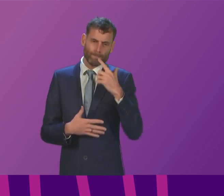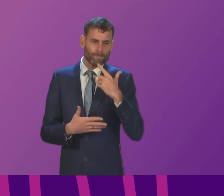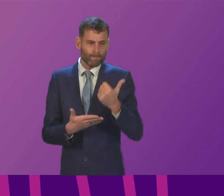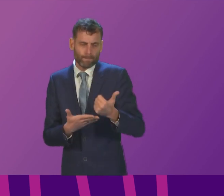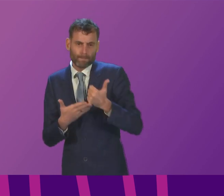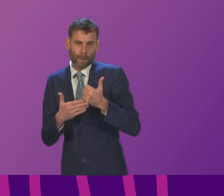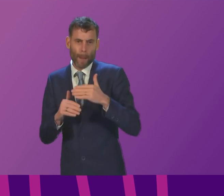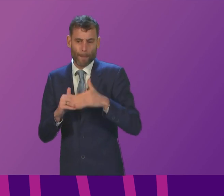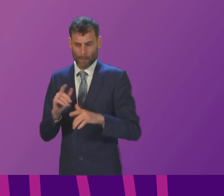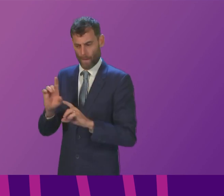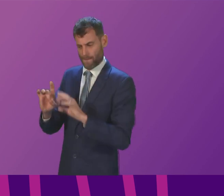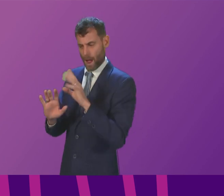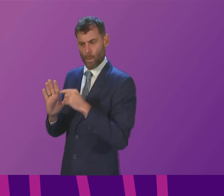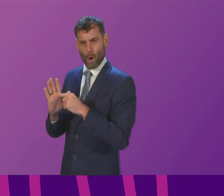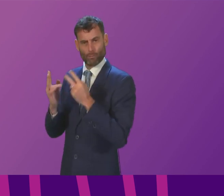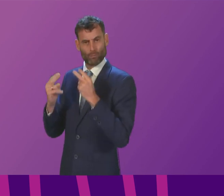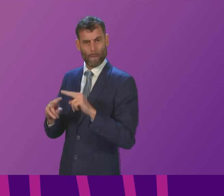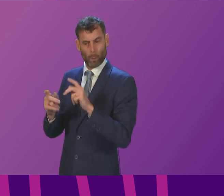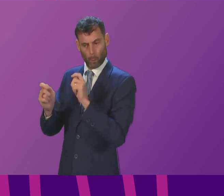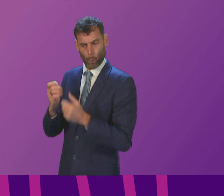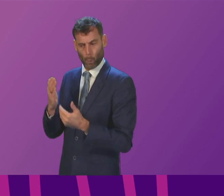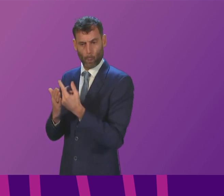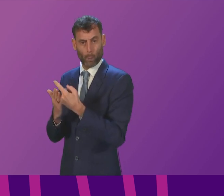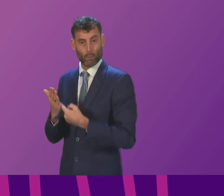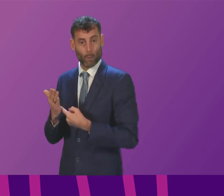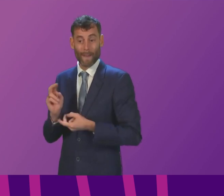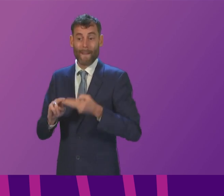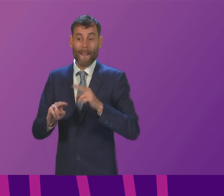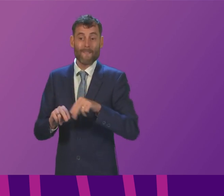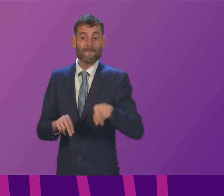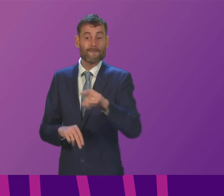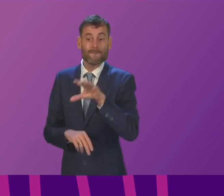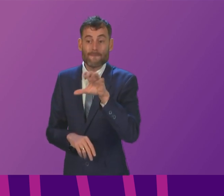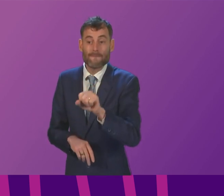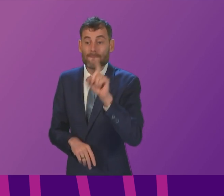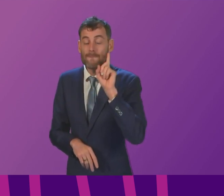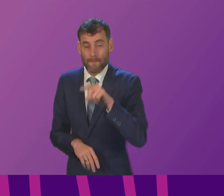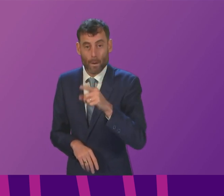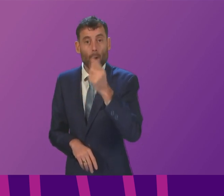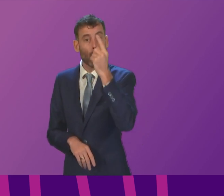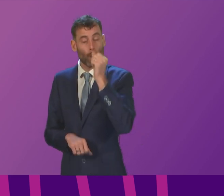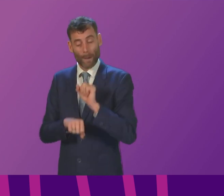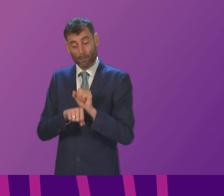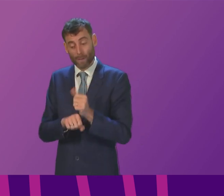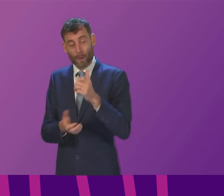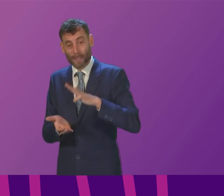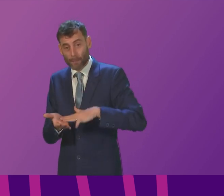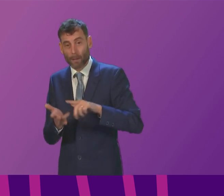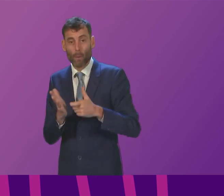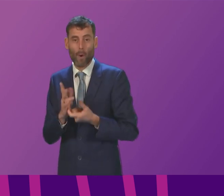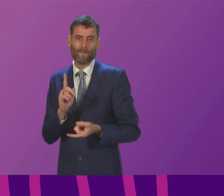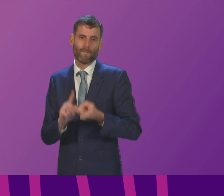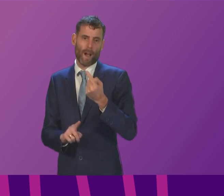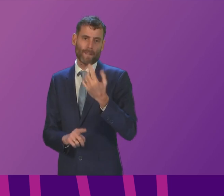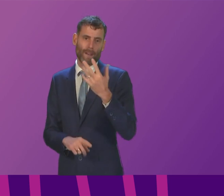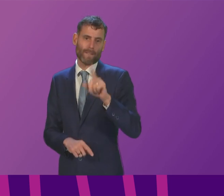review group in terms of penalties for breaching the new regulations they are potentially imprisonment for up to six months and or a fine of up to